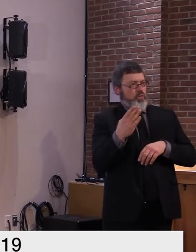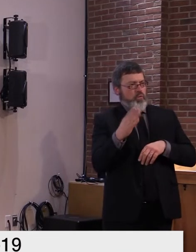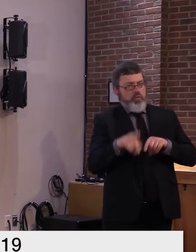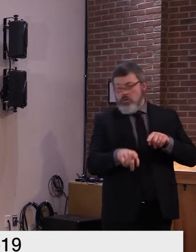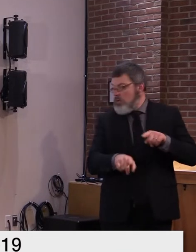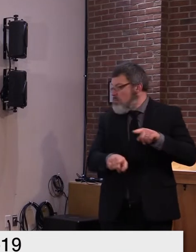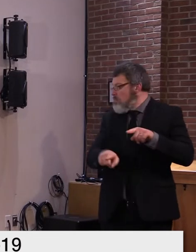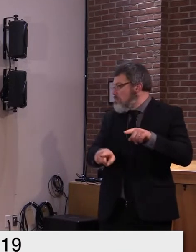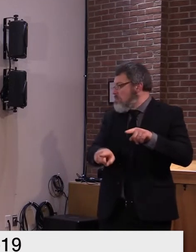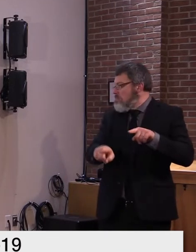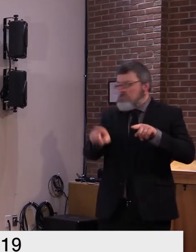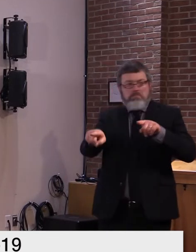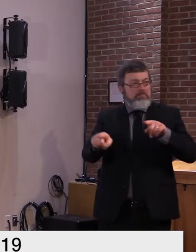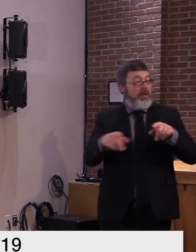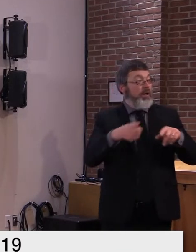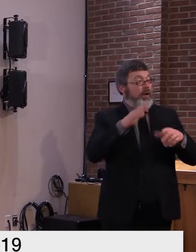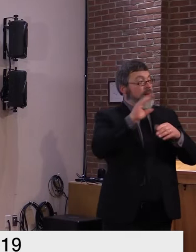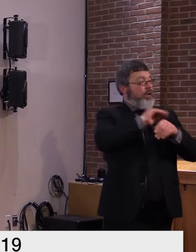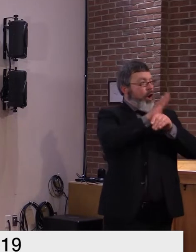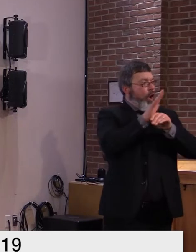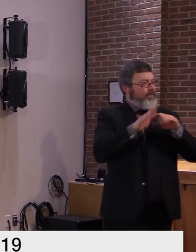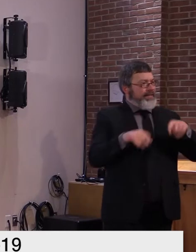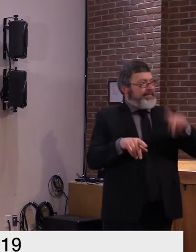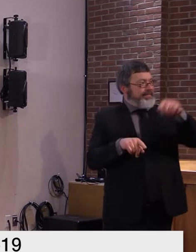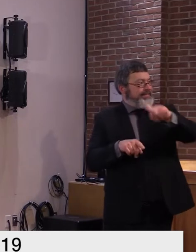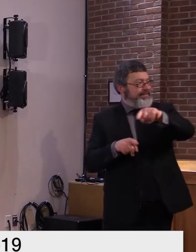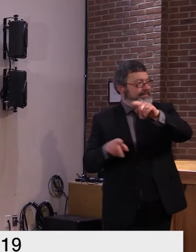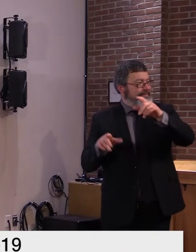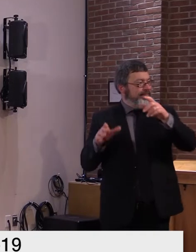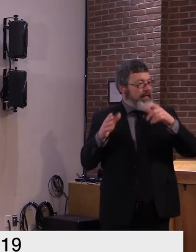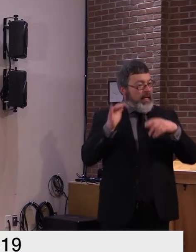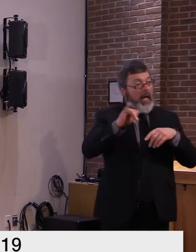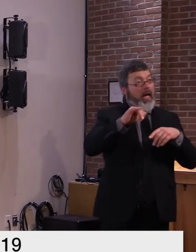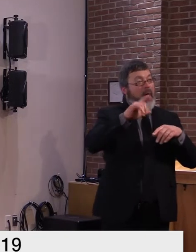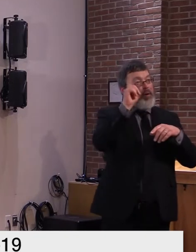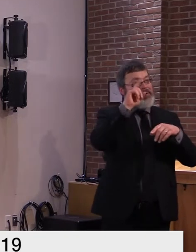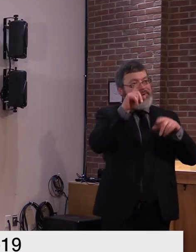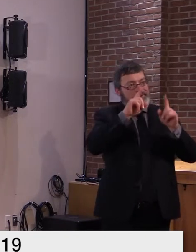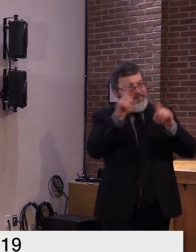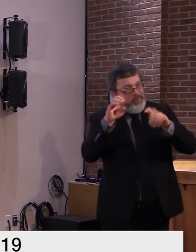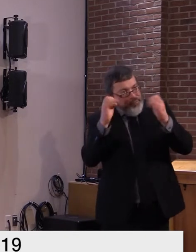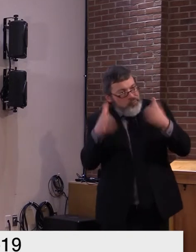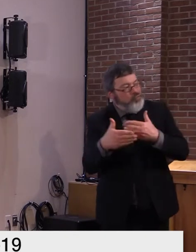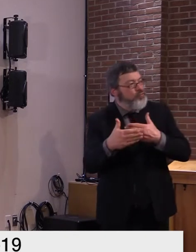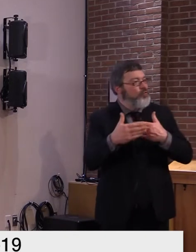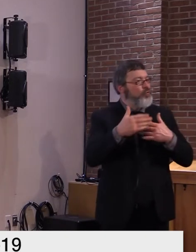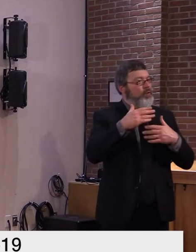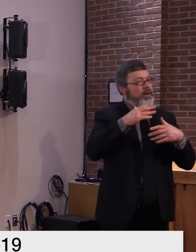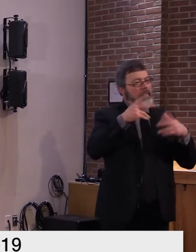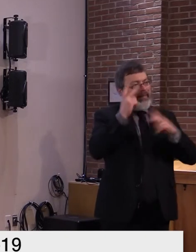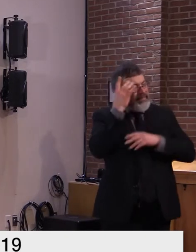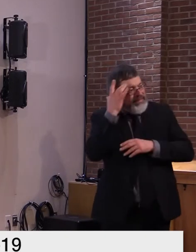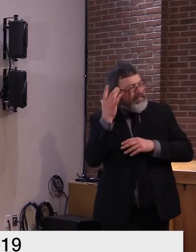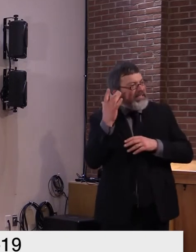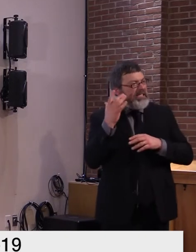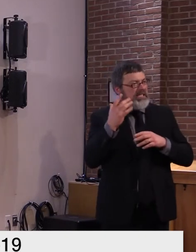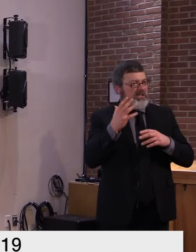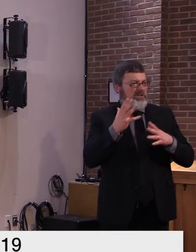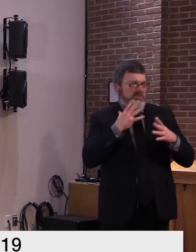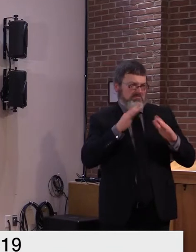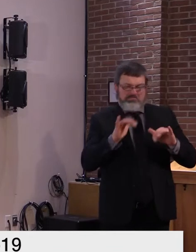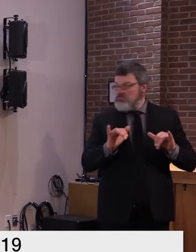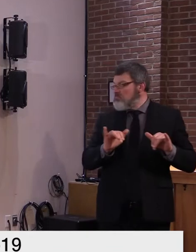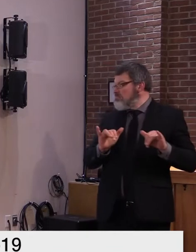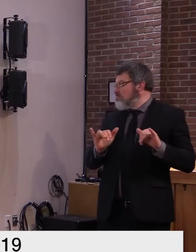urgent care settings with symptoms now while our cases remain higher than they